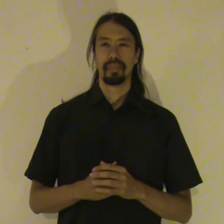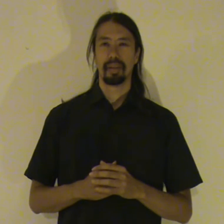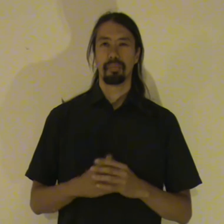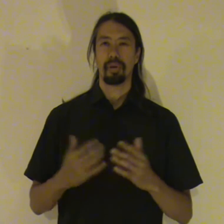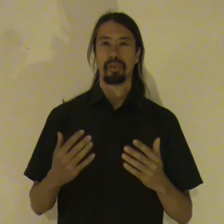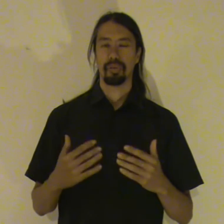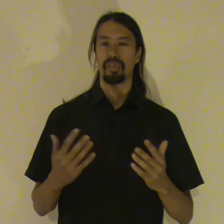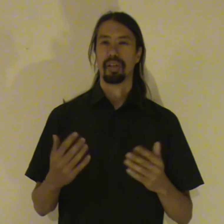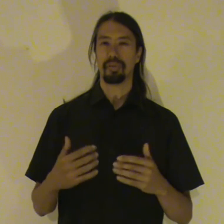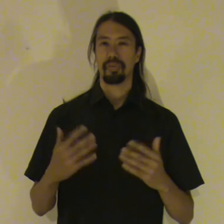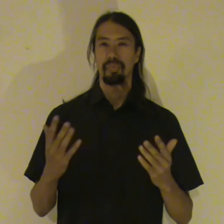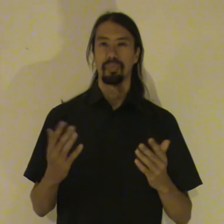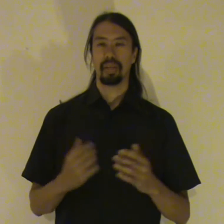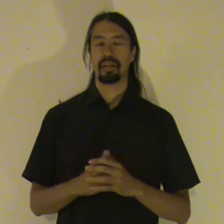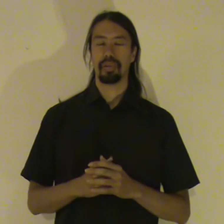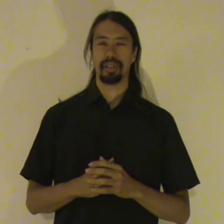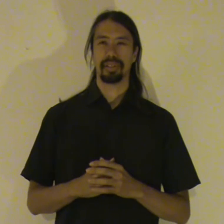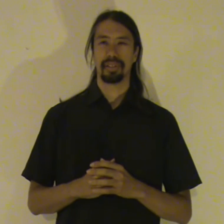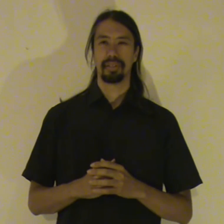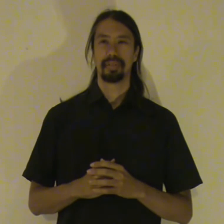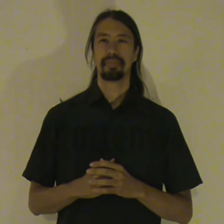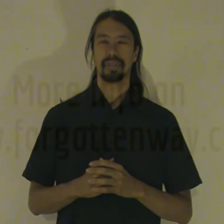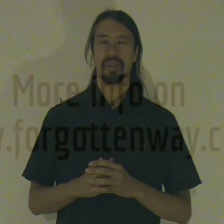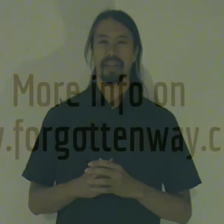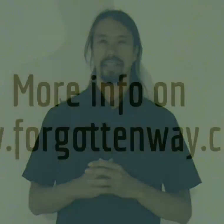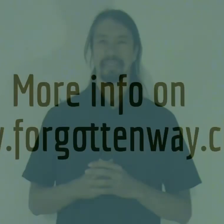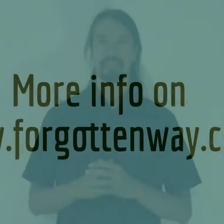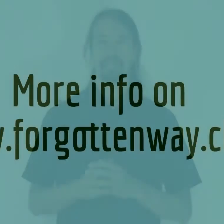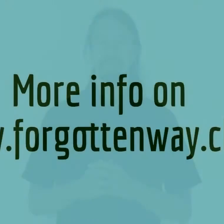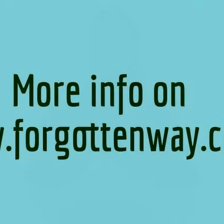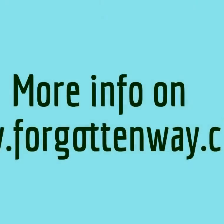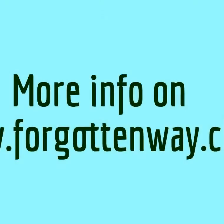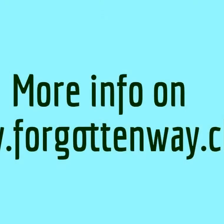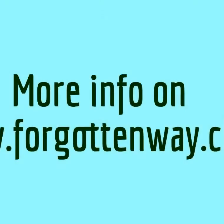Both of yourself. And of others. Good luck. Good luck.